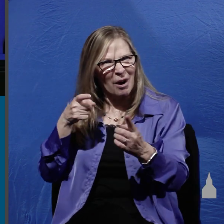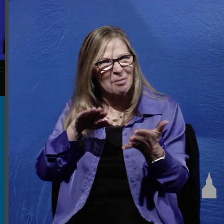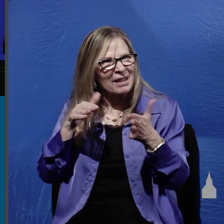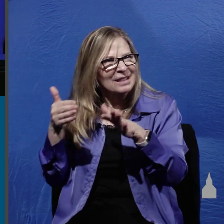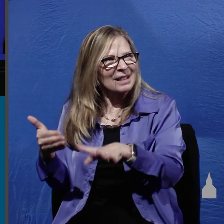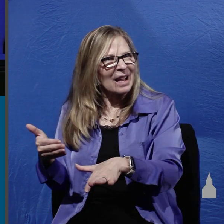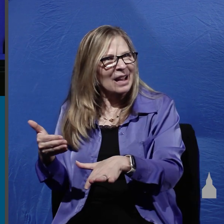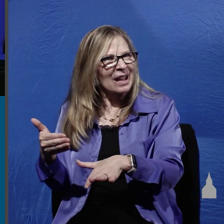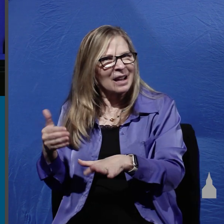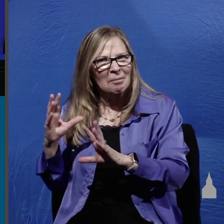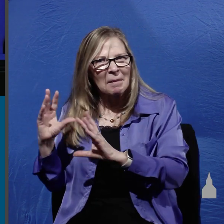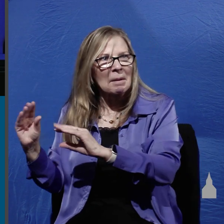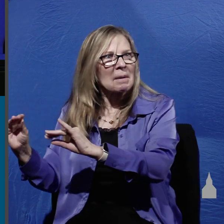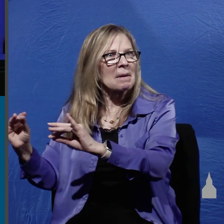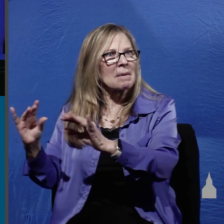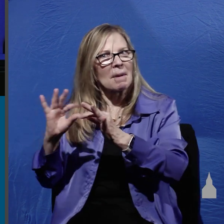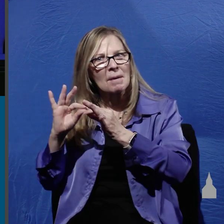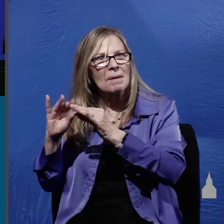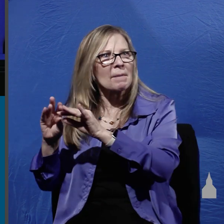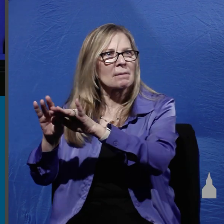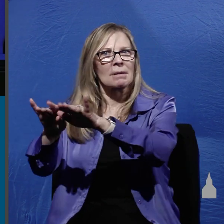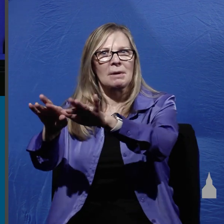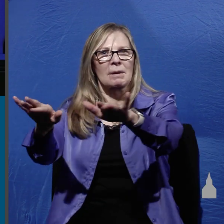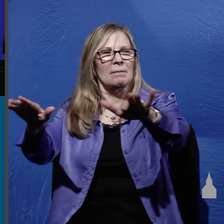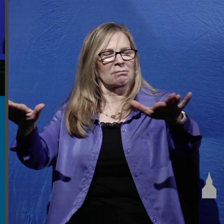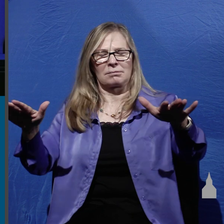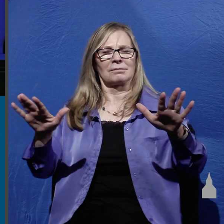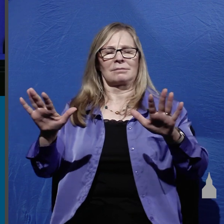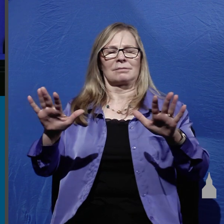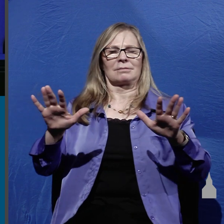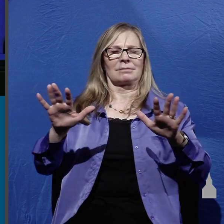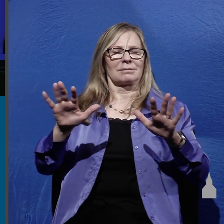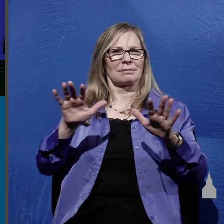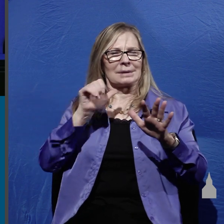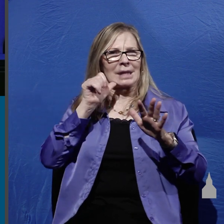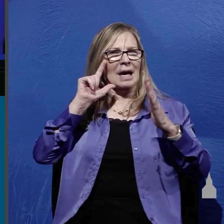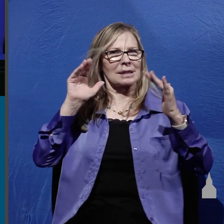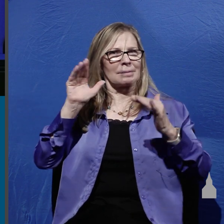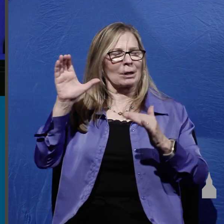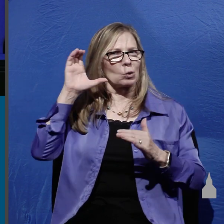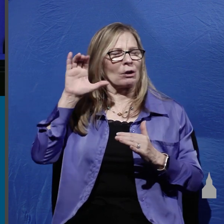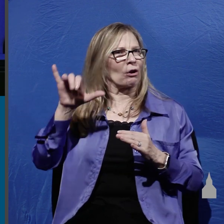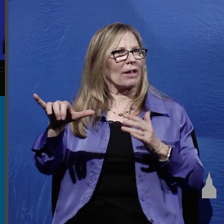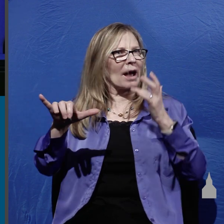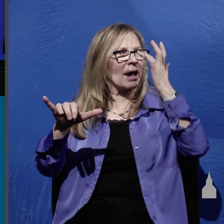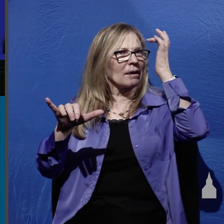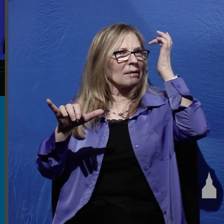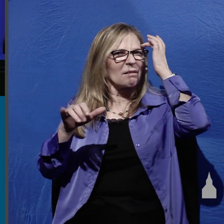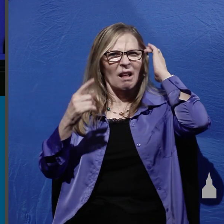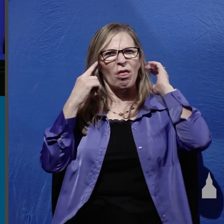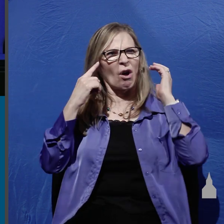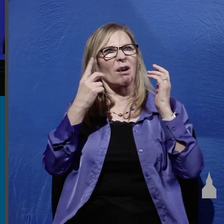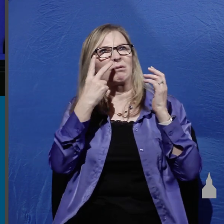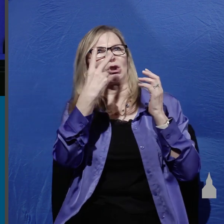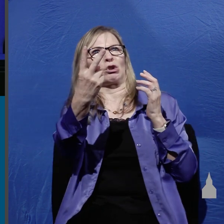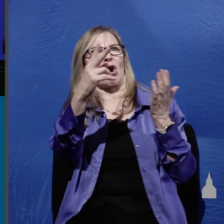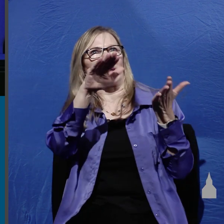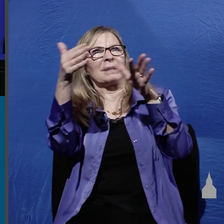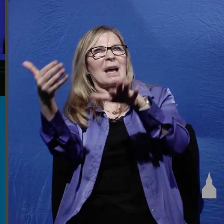dead and folks that was the last thing they expected to hear because they all saw him die and they all thought that was it that was the end of him